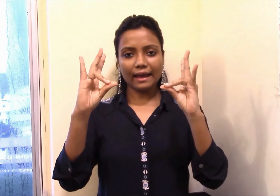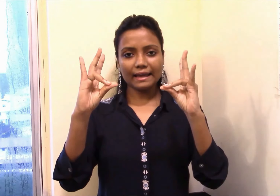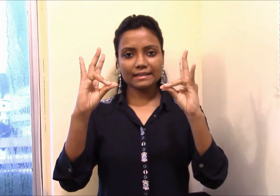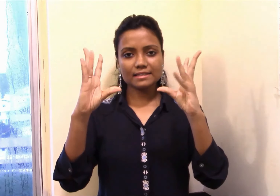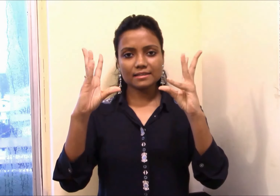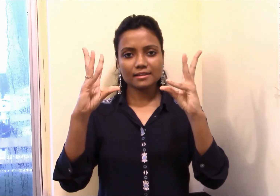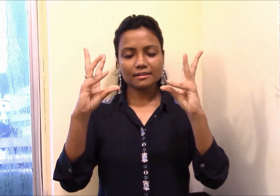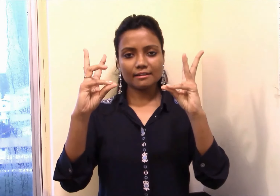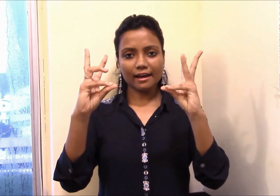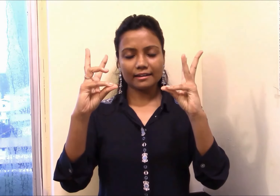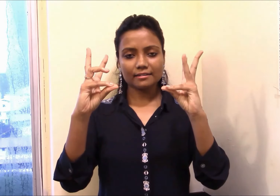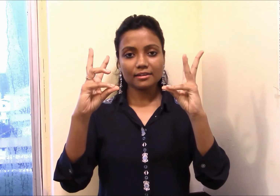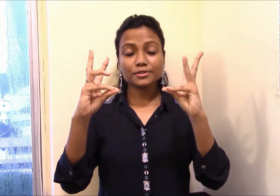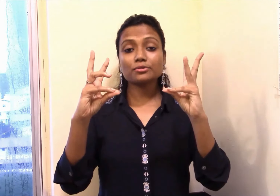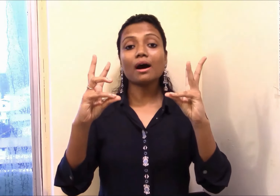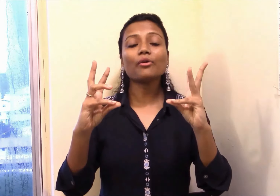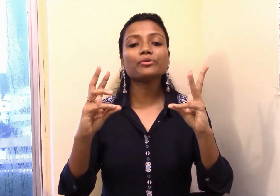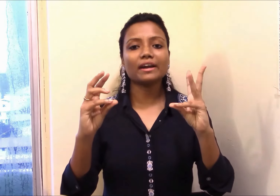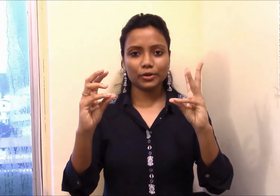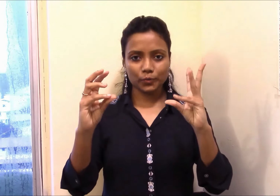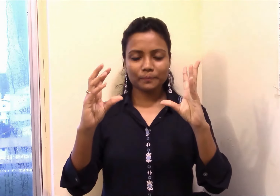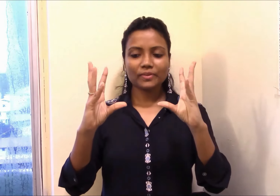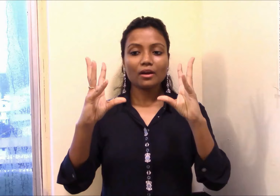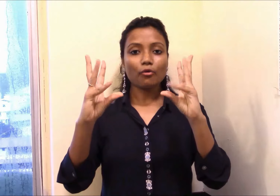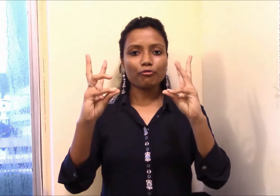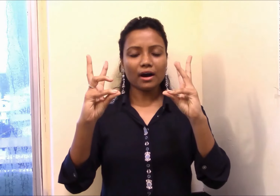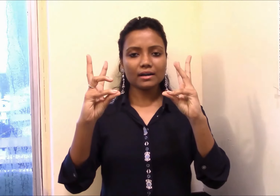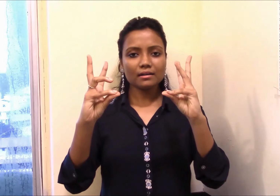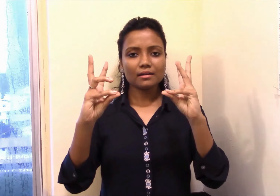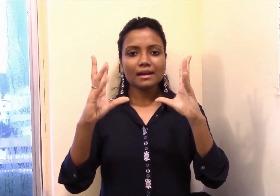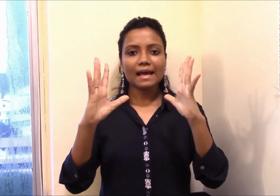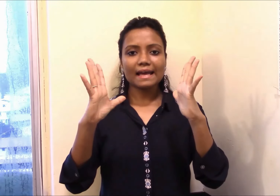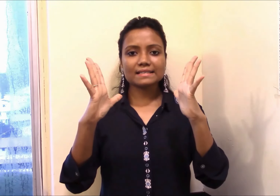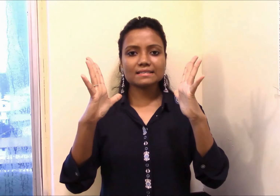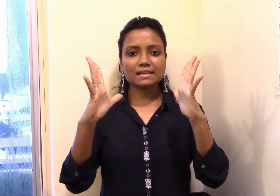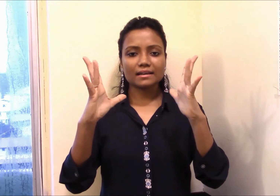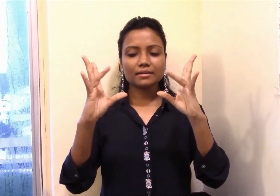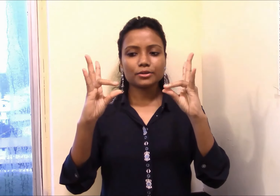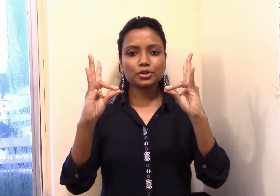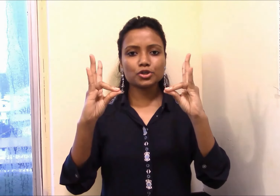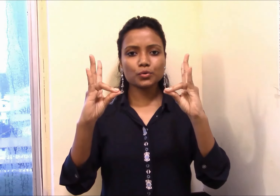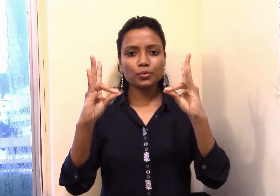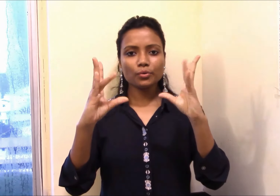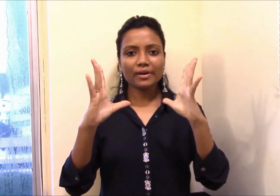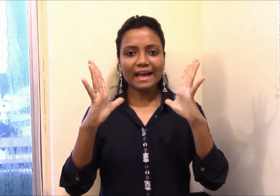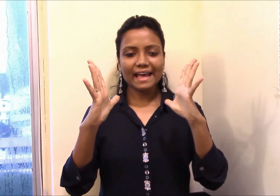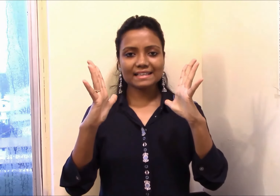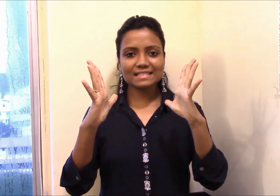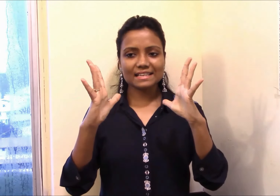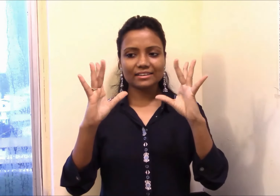eight, nine. So how you can do. One, extend. Two, extend.